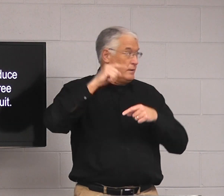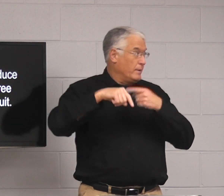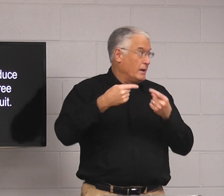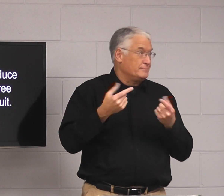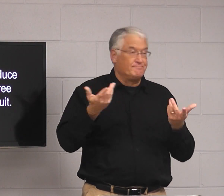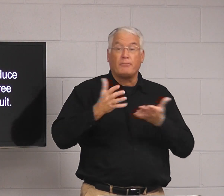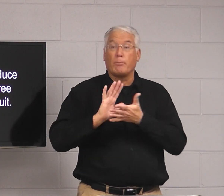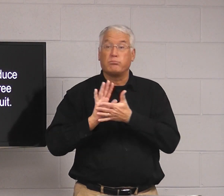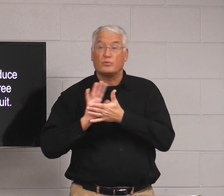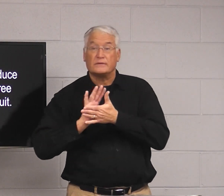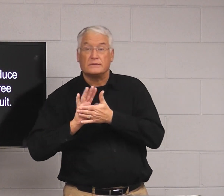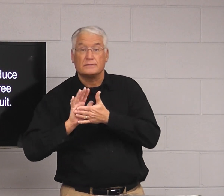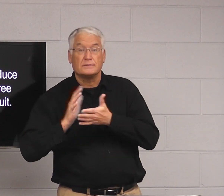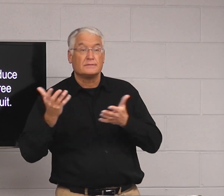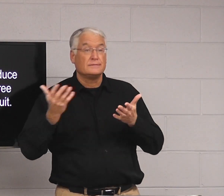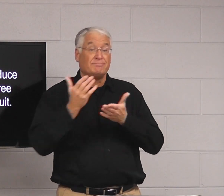So now maybe you're all thinking about a movie.